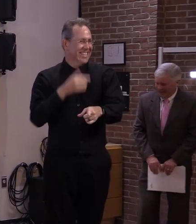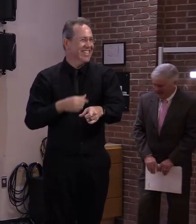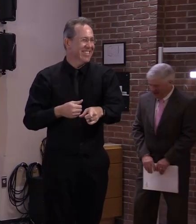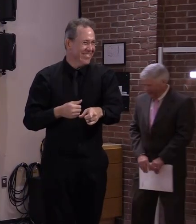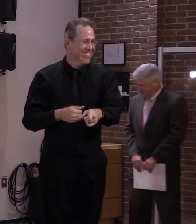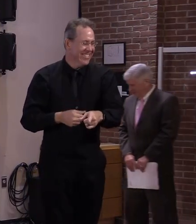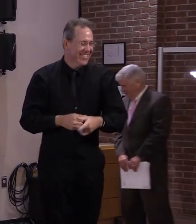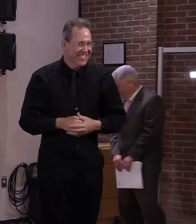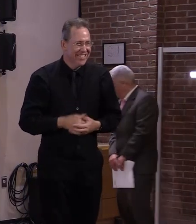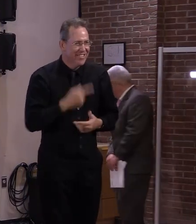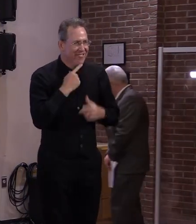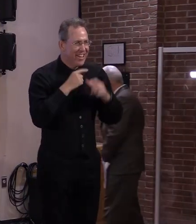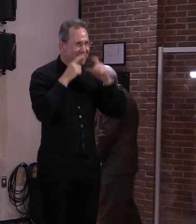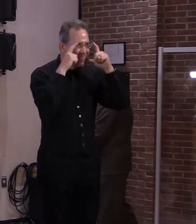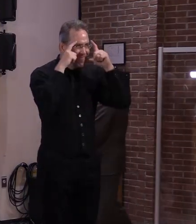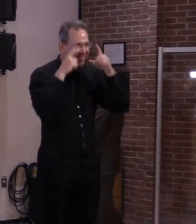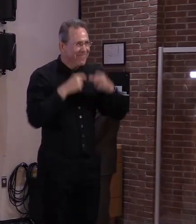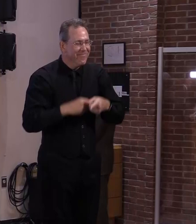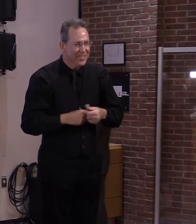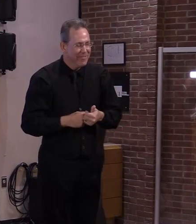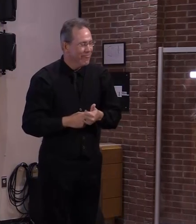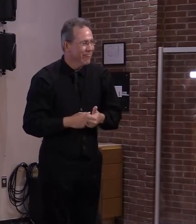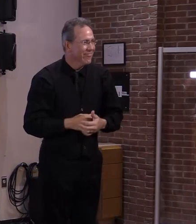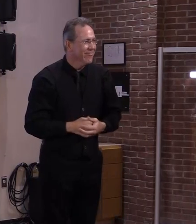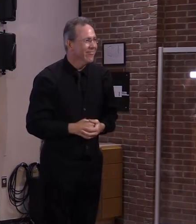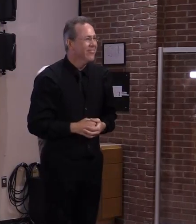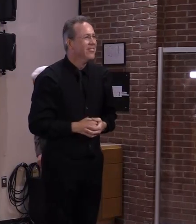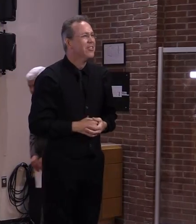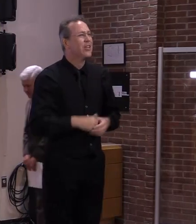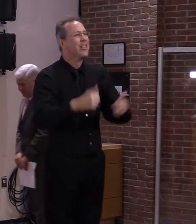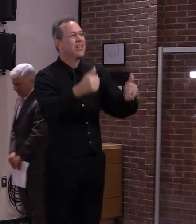it all right thank you very much and we'll see you again next week